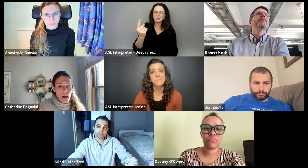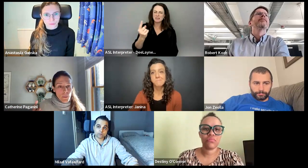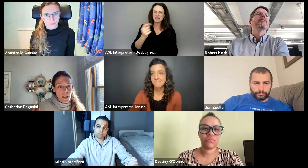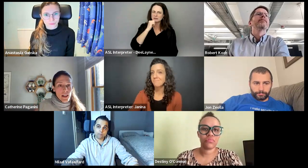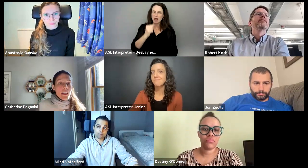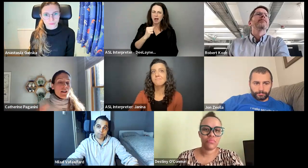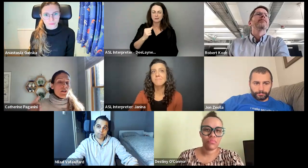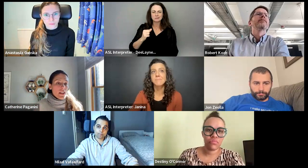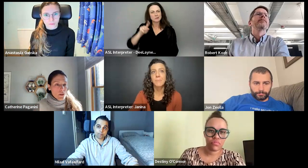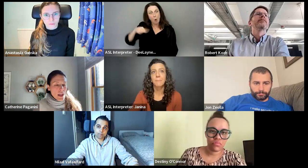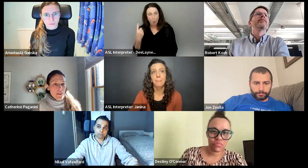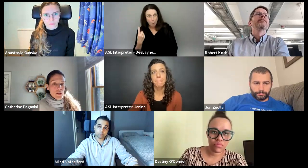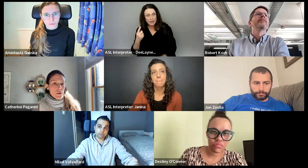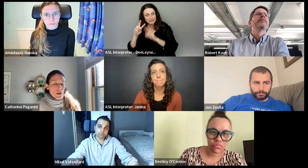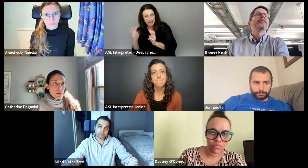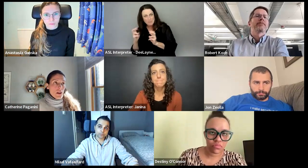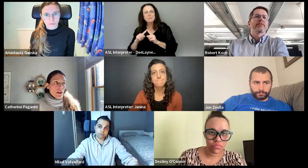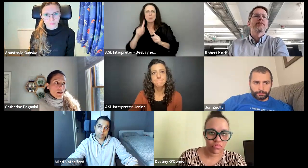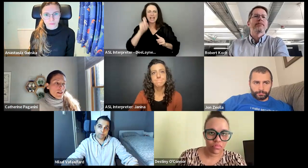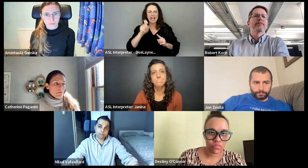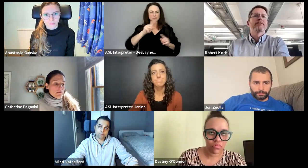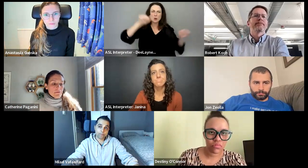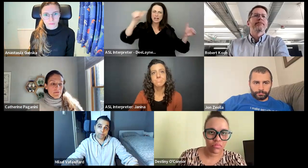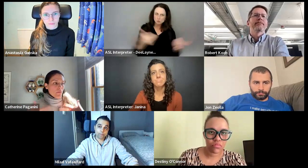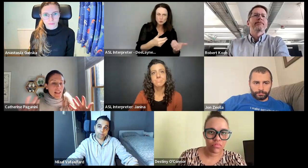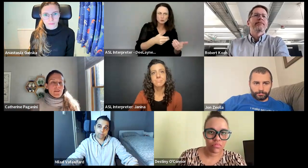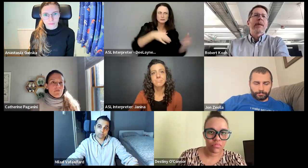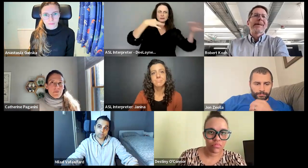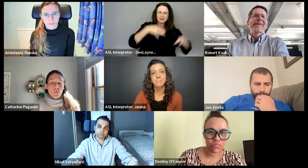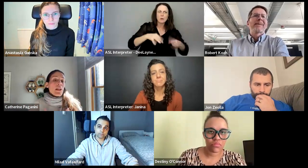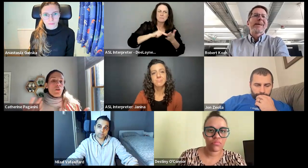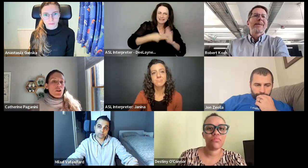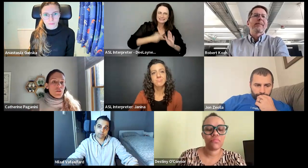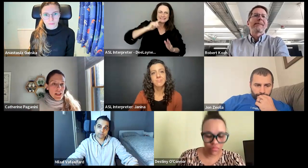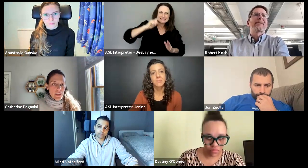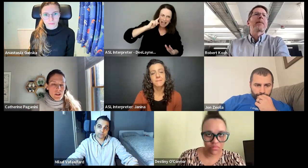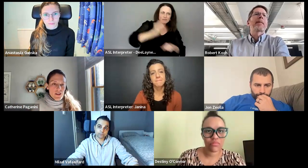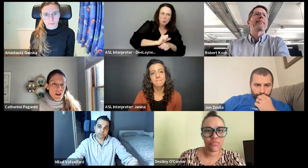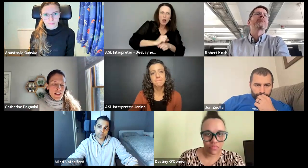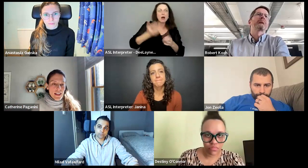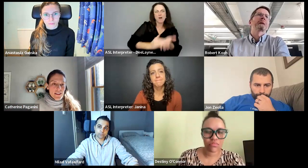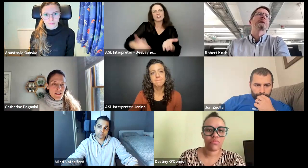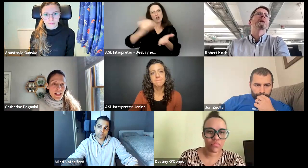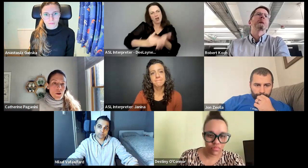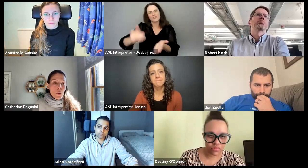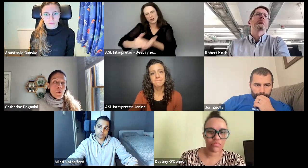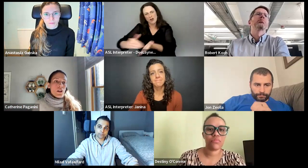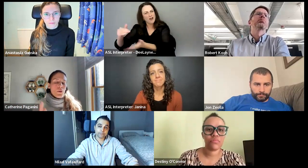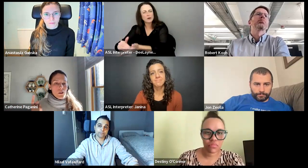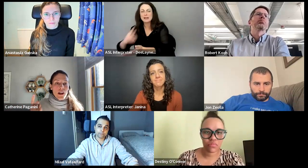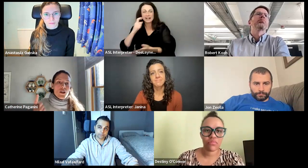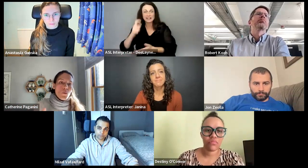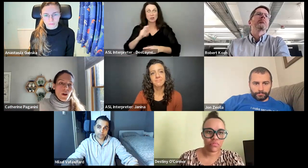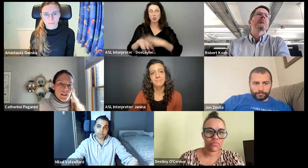only one topic. That's something that we have to, um, like repeat over and over again, because it's not like, it's not like the whole